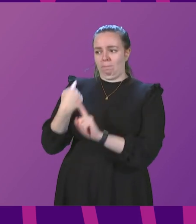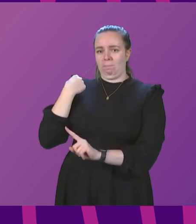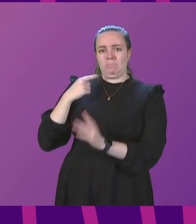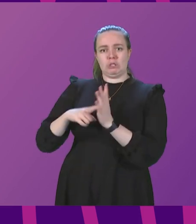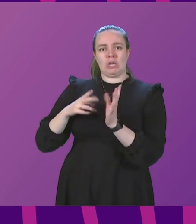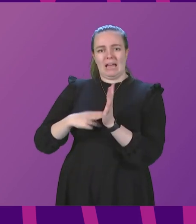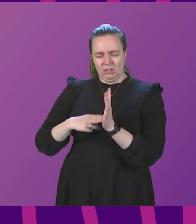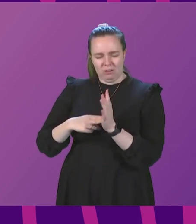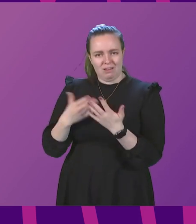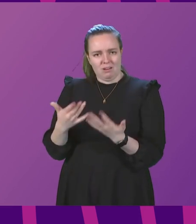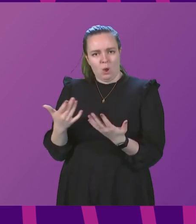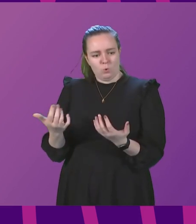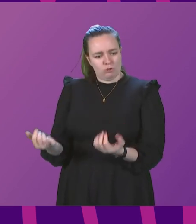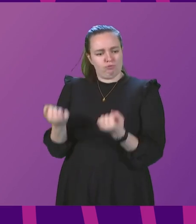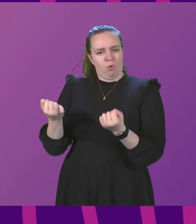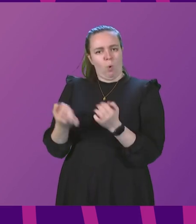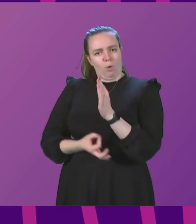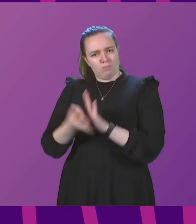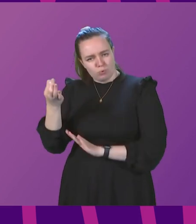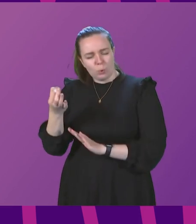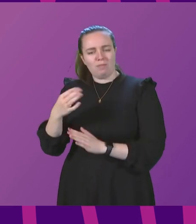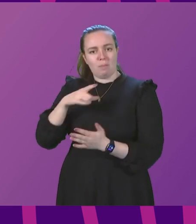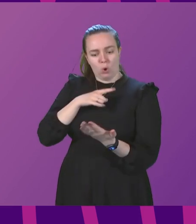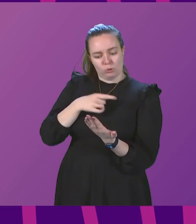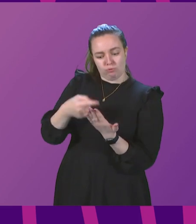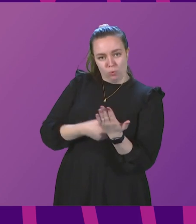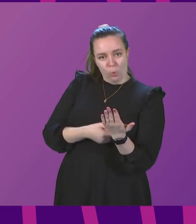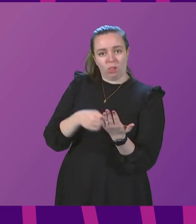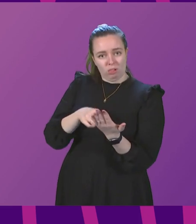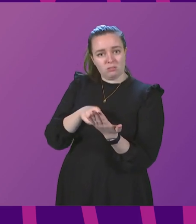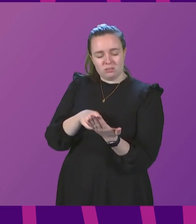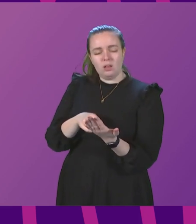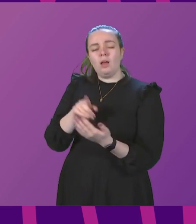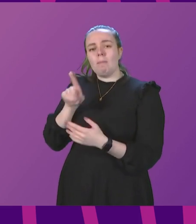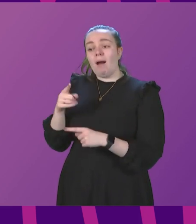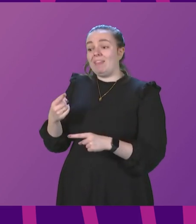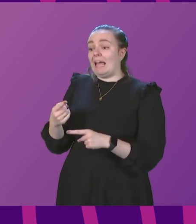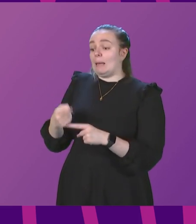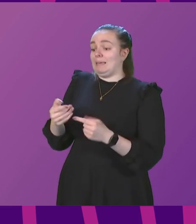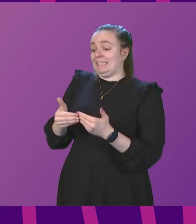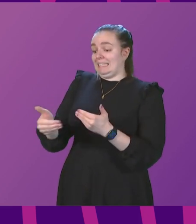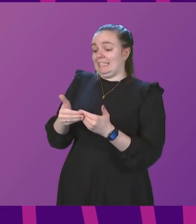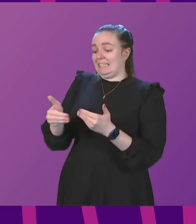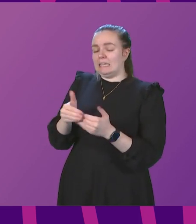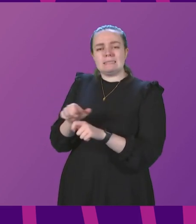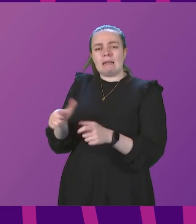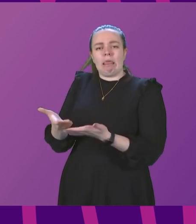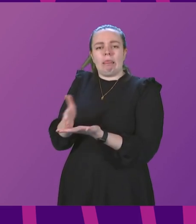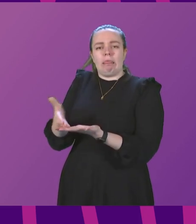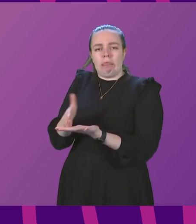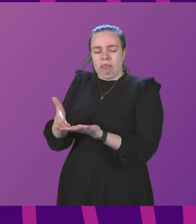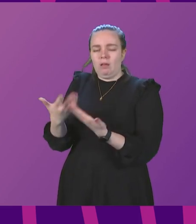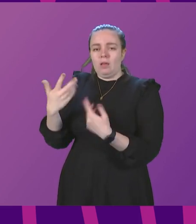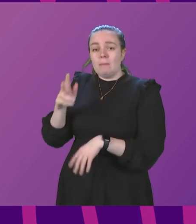We are in a much stronger position, partly because of measures like that, than we might have been. But the immediate future trends remain uncertain. We have seen